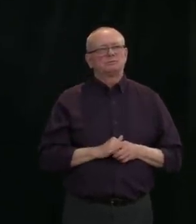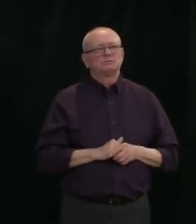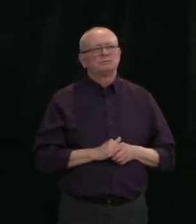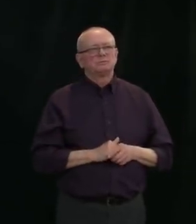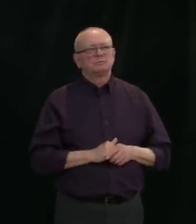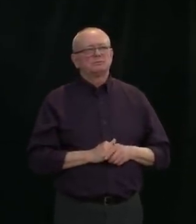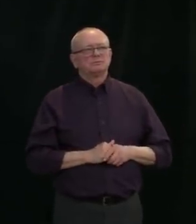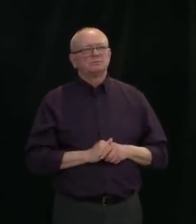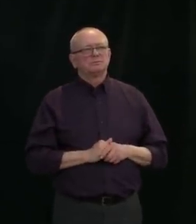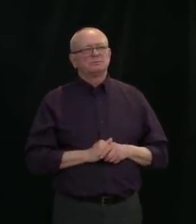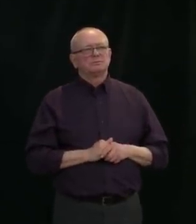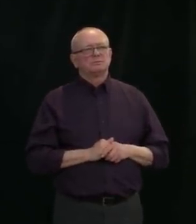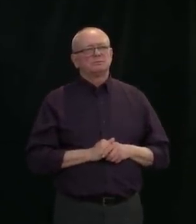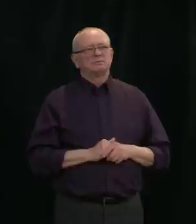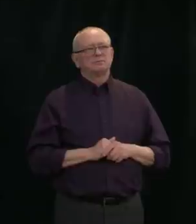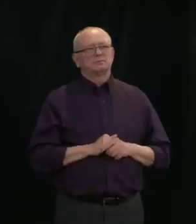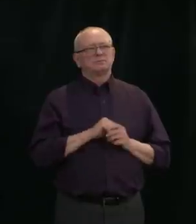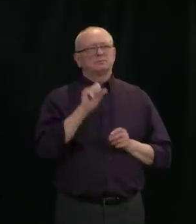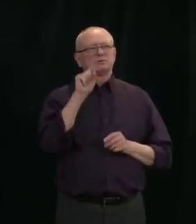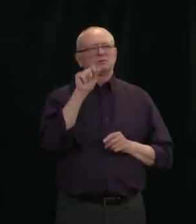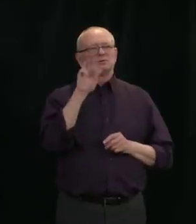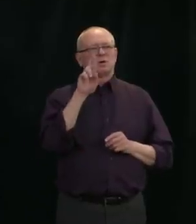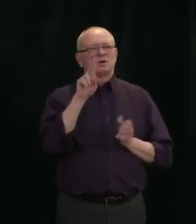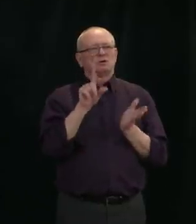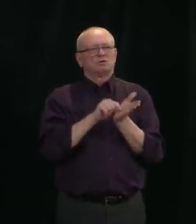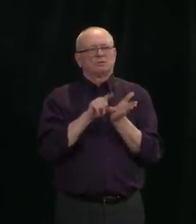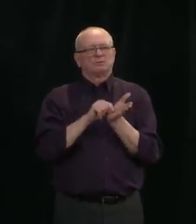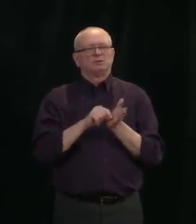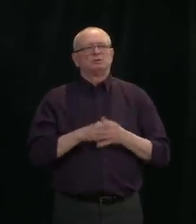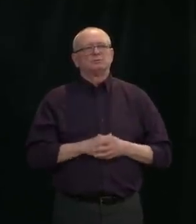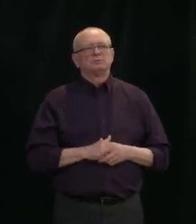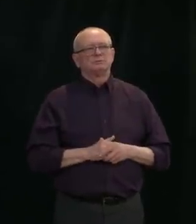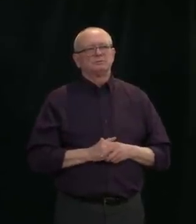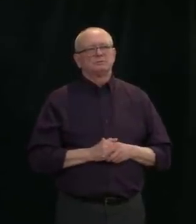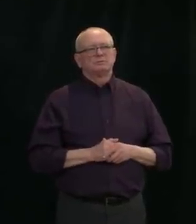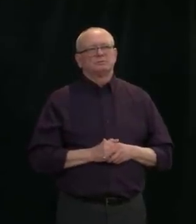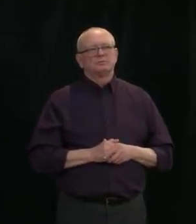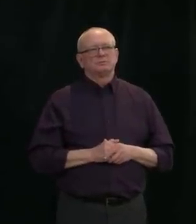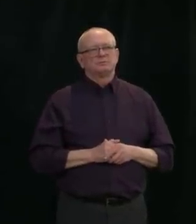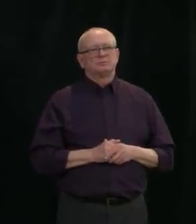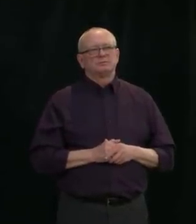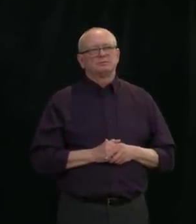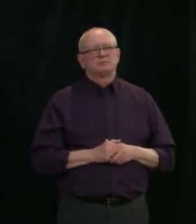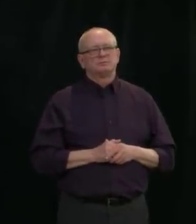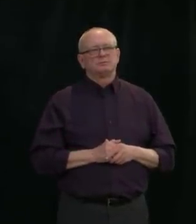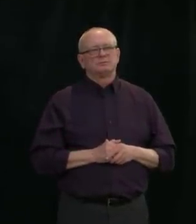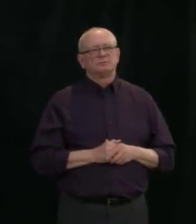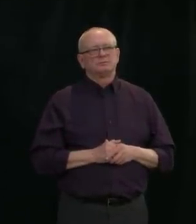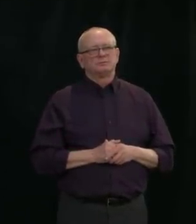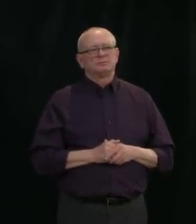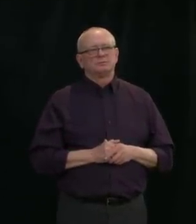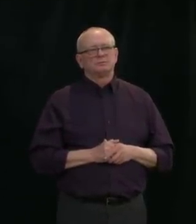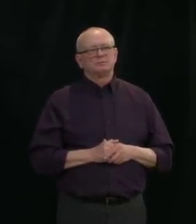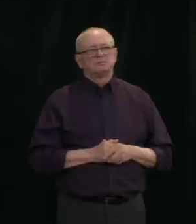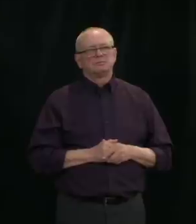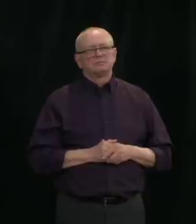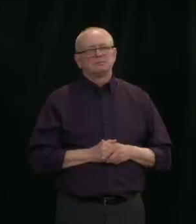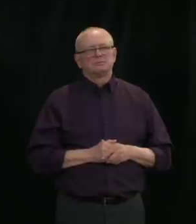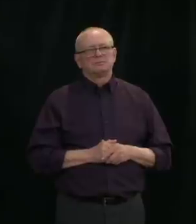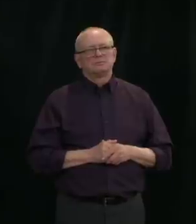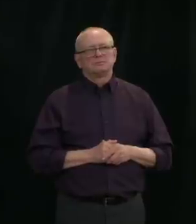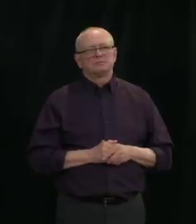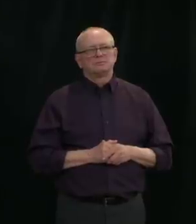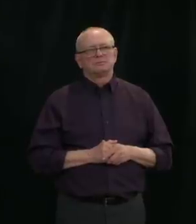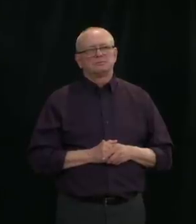Hi there. My question is for the Premier. Jason Kenney, there has been rumblings. Obviously, 3M released a